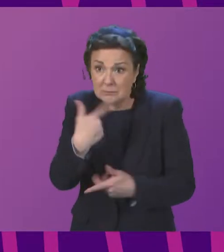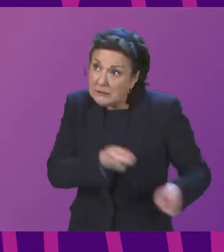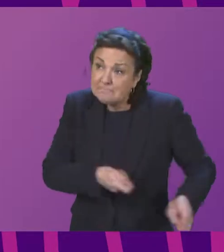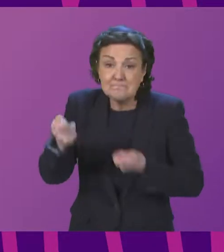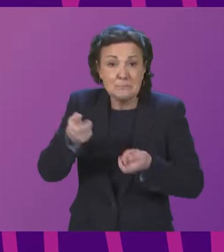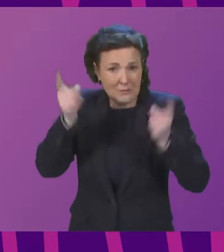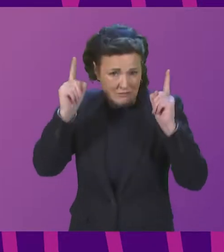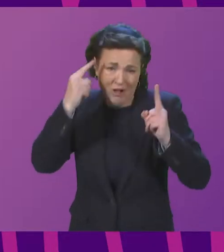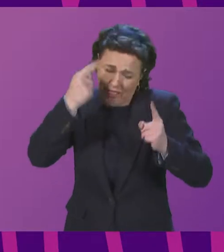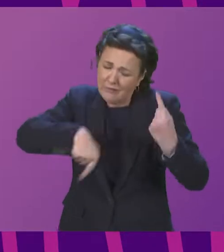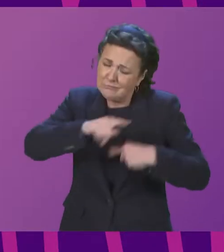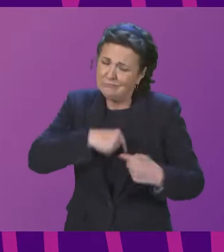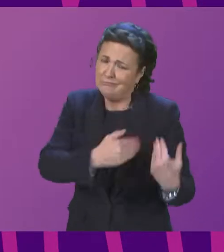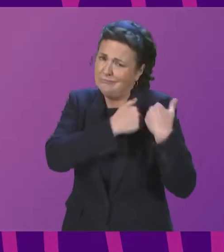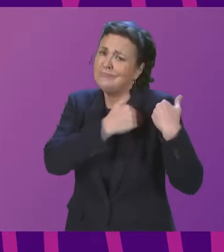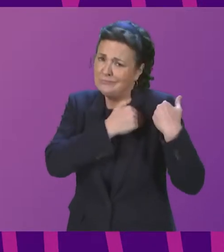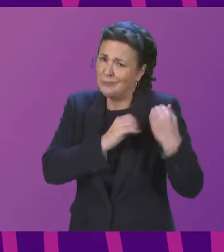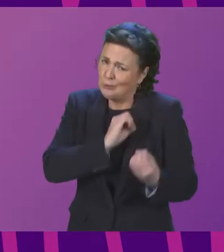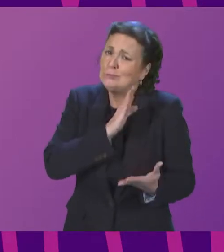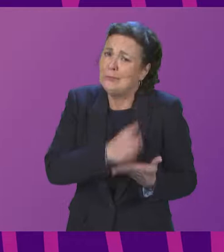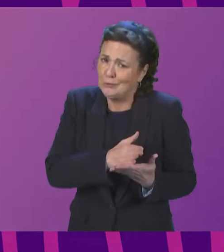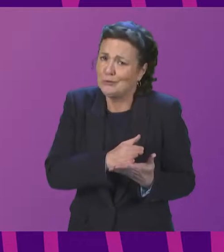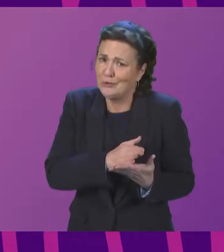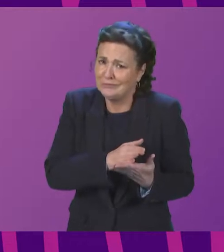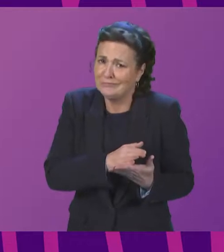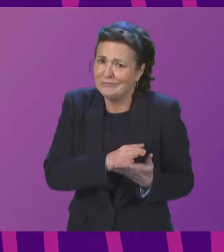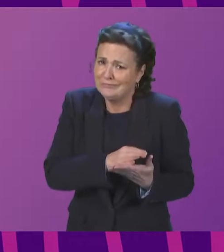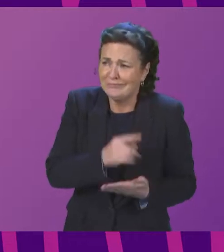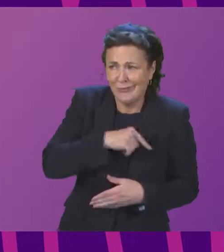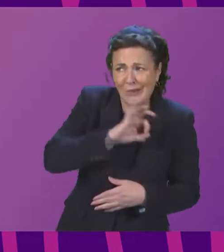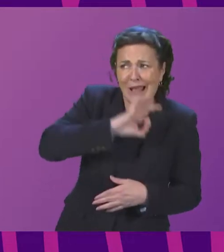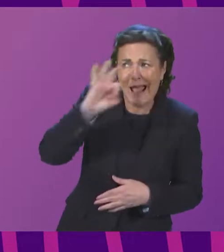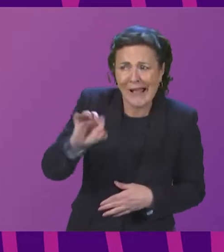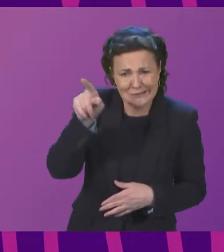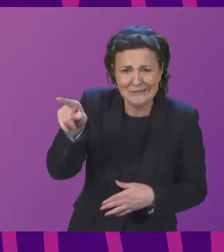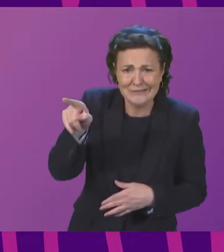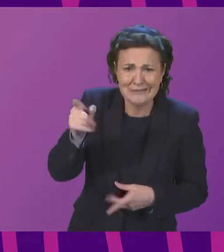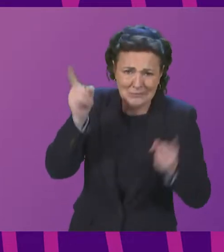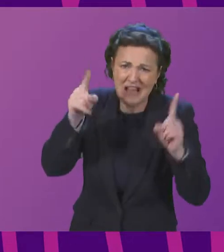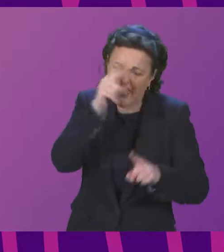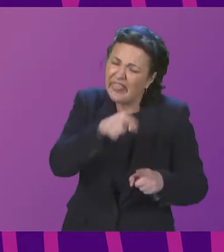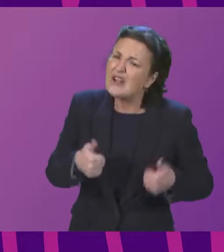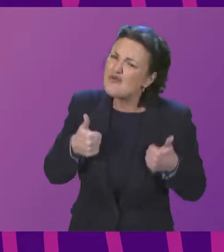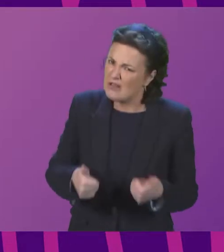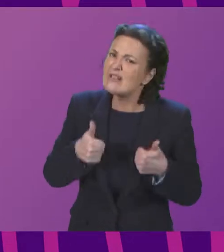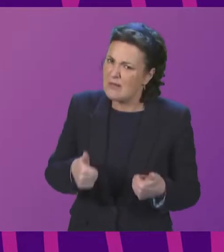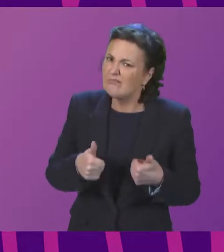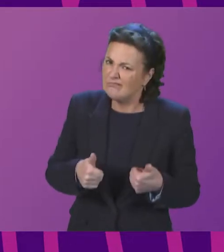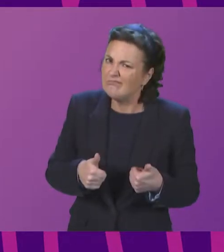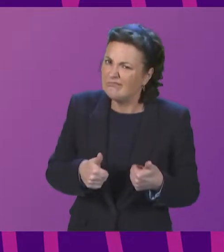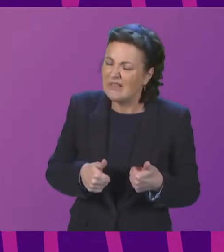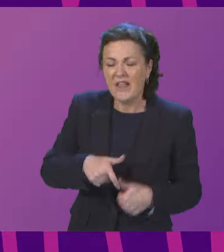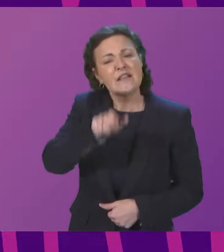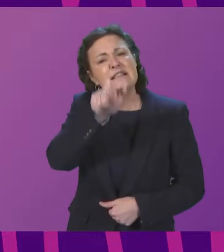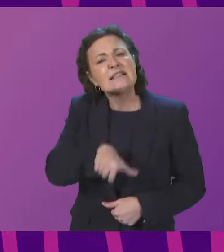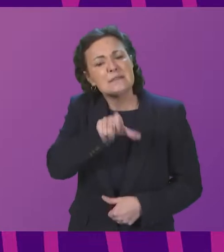think it is incumbent on us to ensure reasonable requests are respected and it does seem reasonable to me that the citizens participation